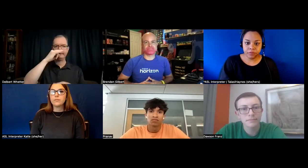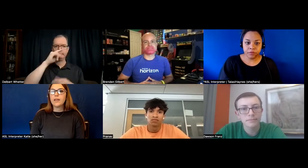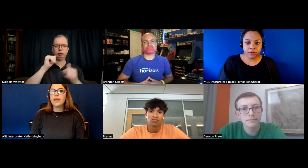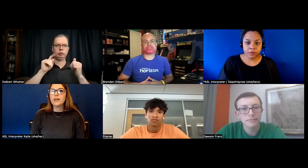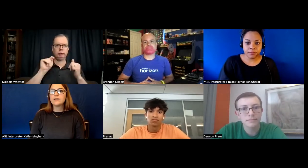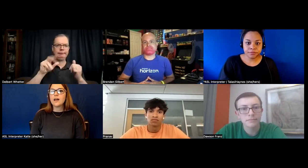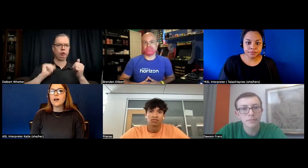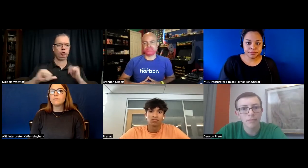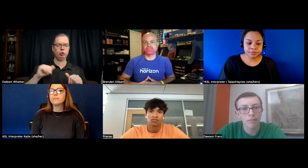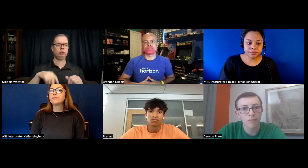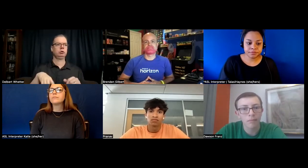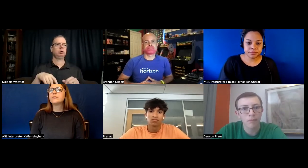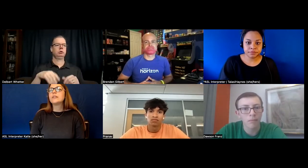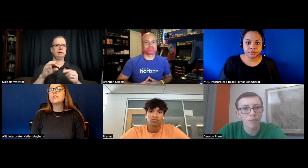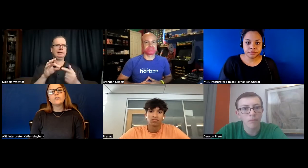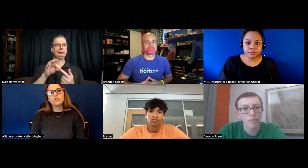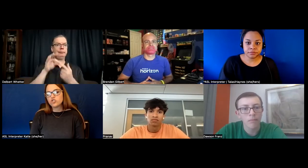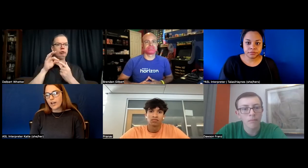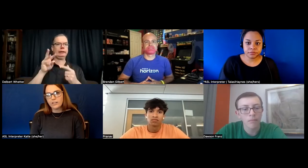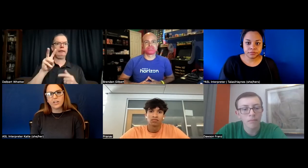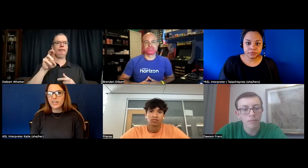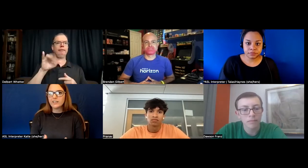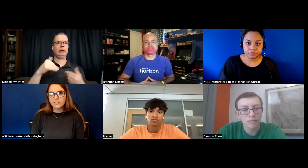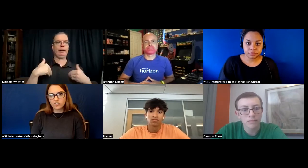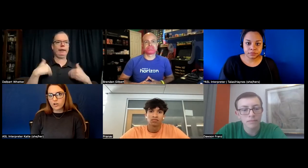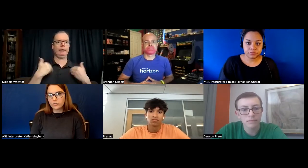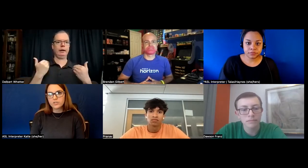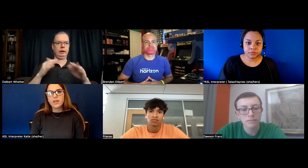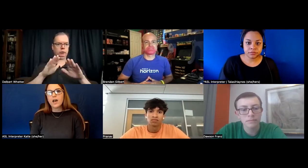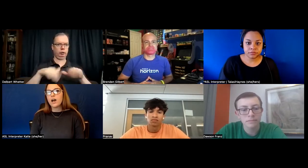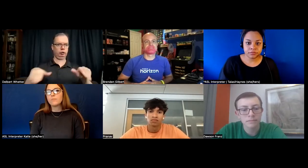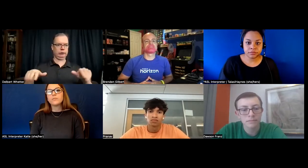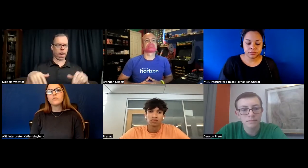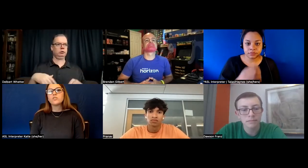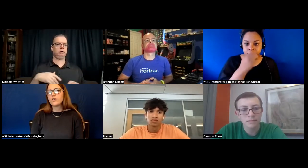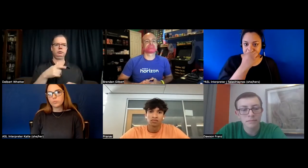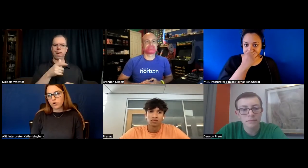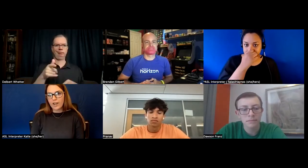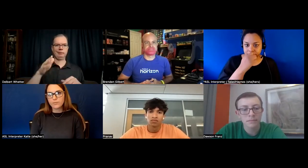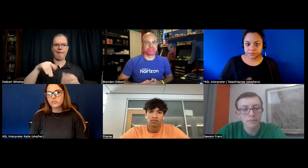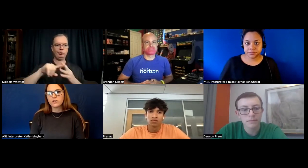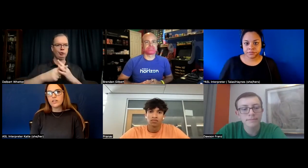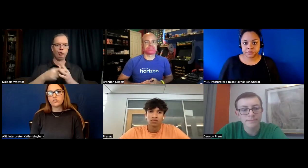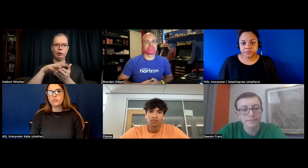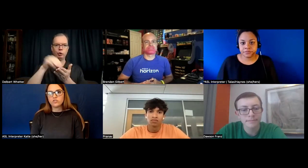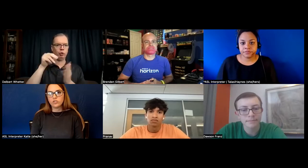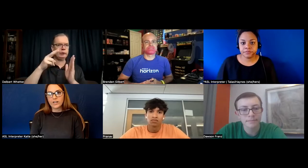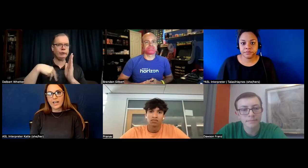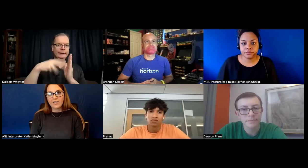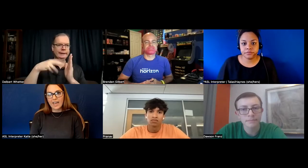and um different child kid tv shows um special programs geared towards children and they